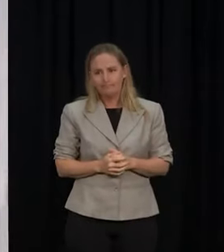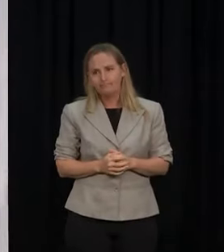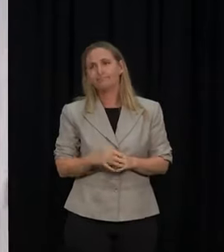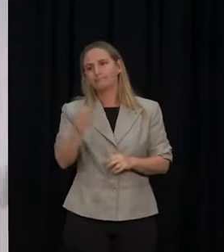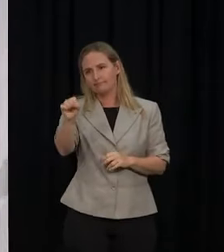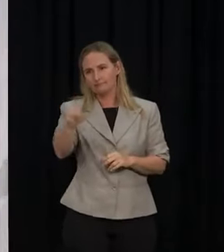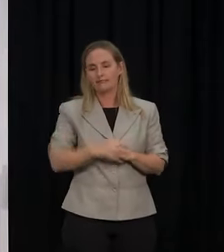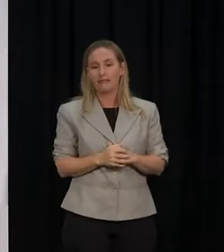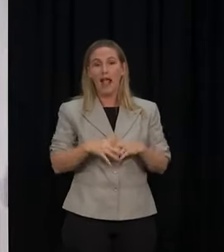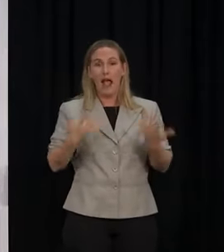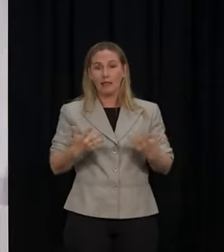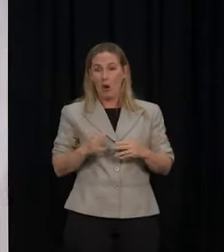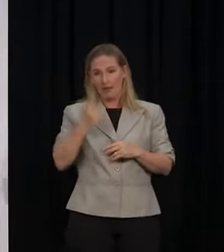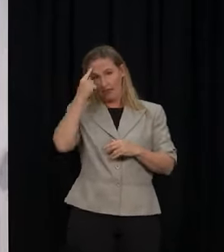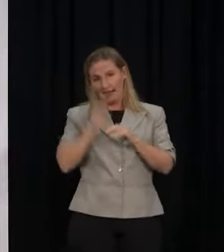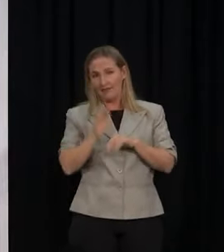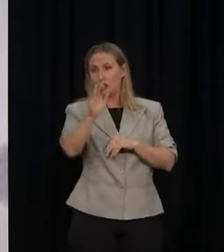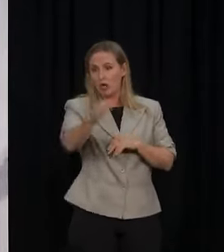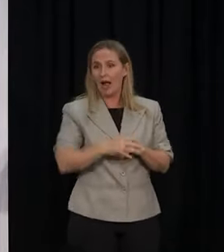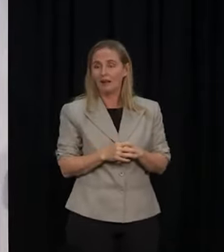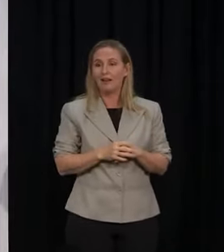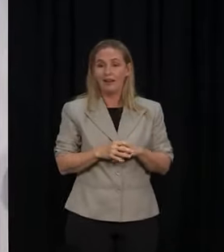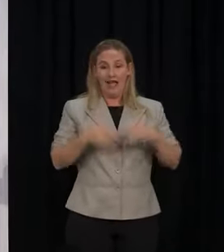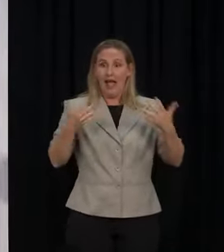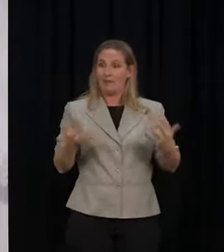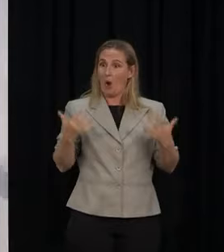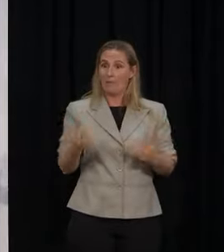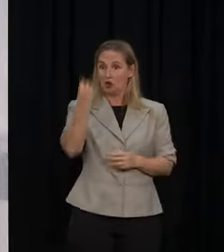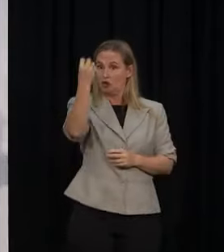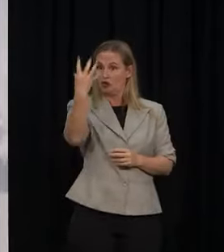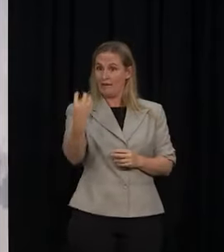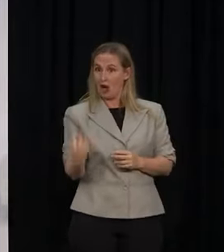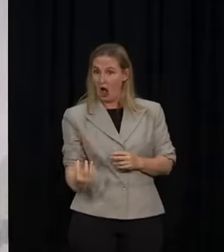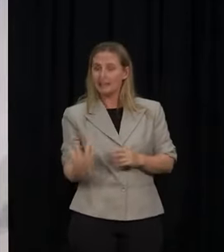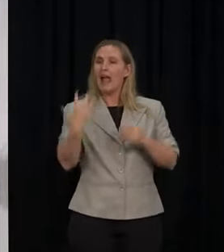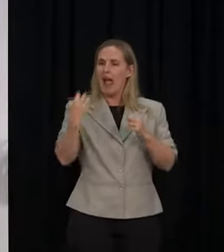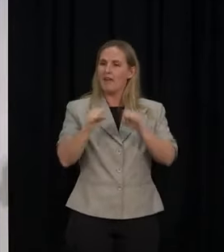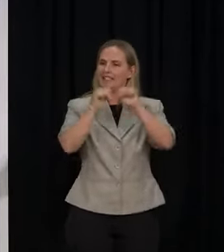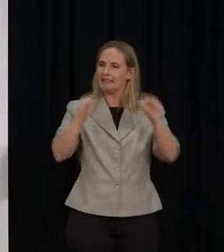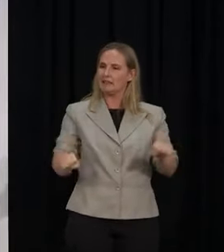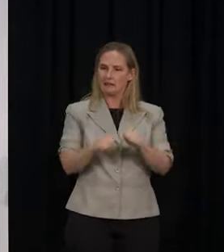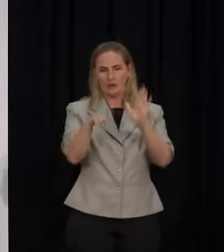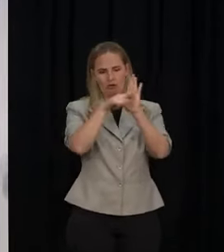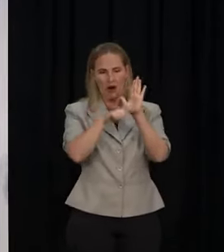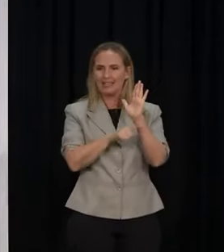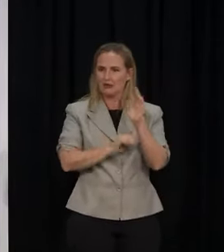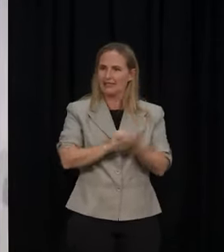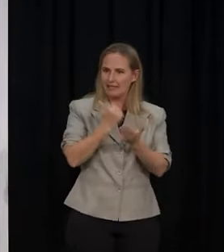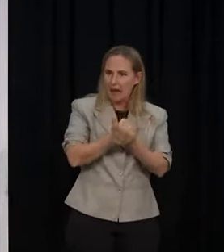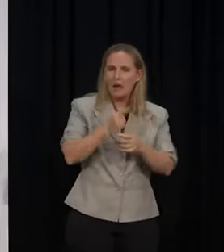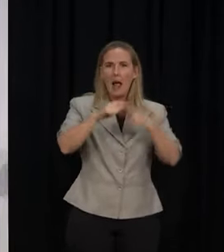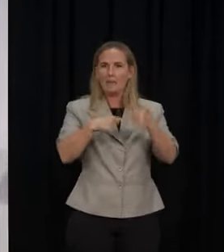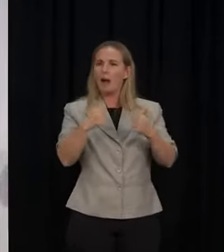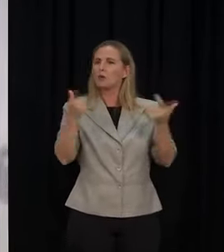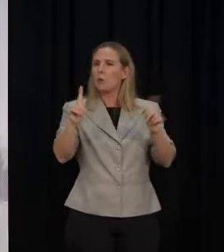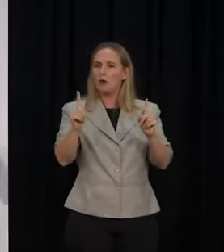but you'll already have seen that the traffic light system already has all of the criteria that I've talked to. It's all about our health system's